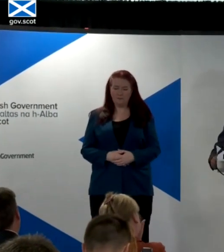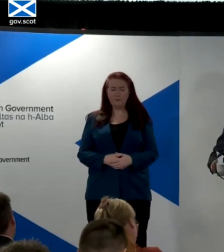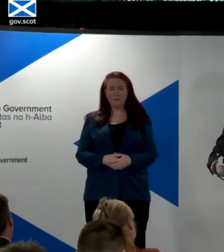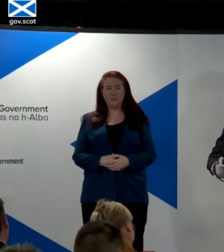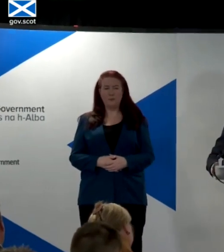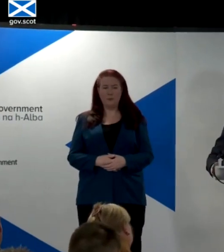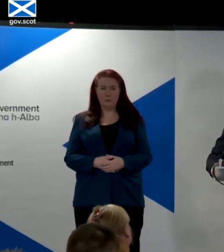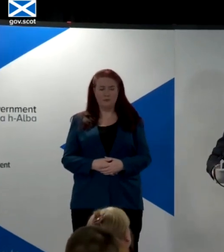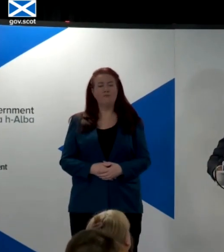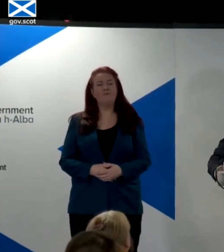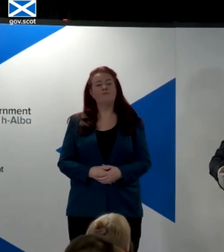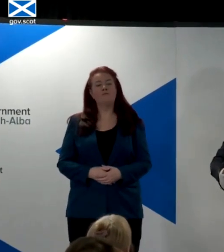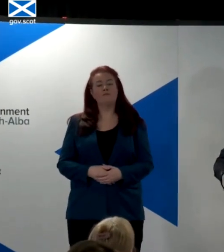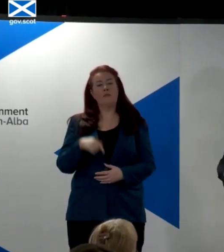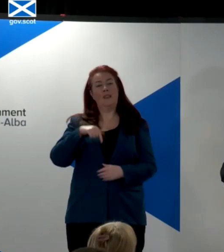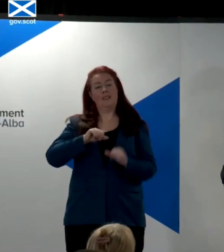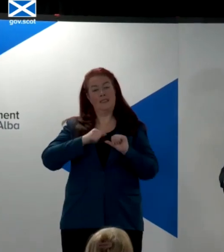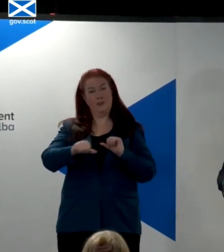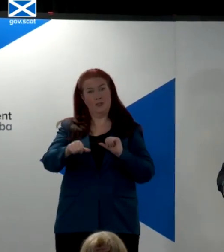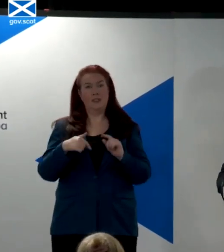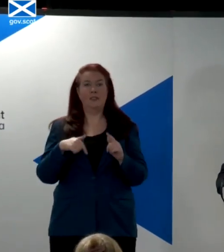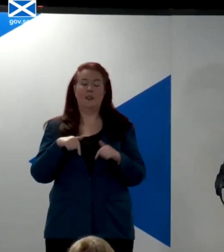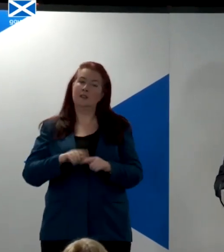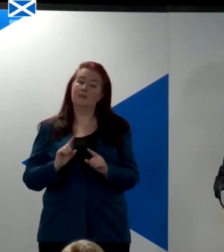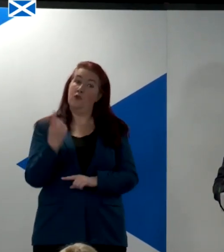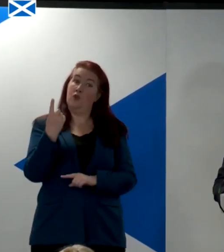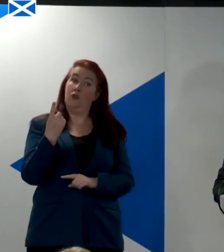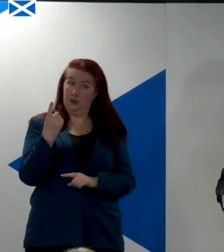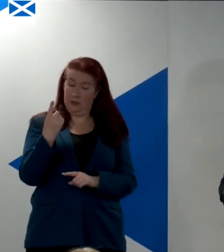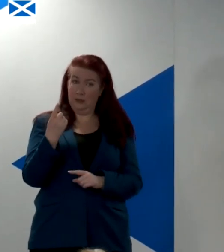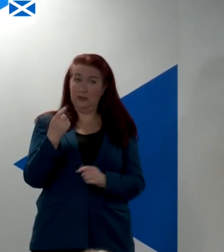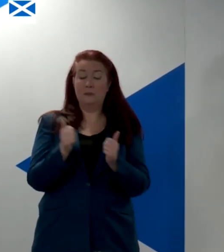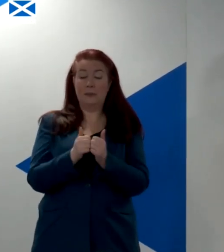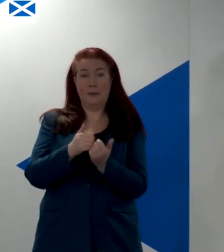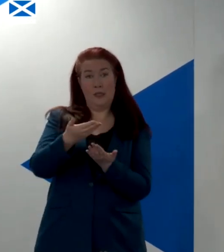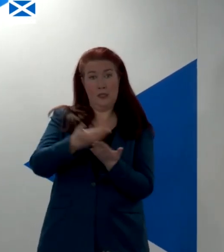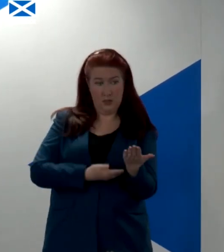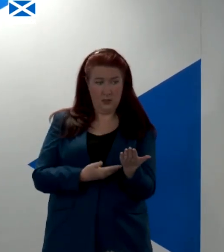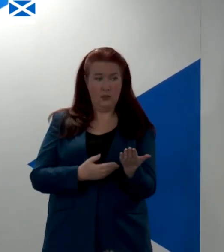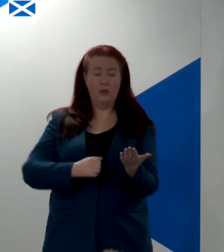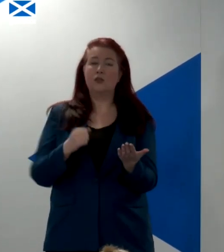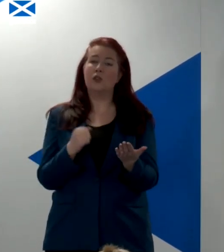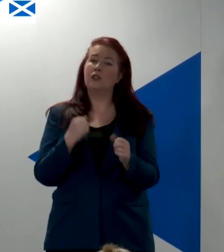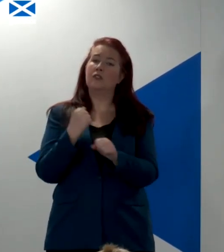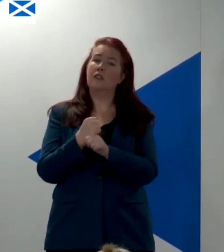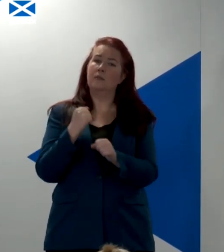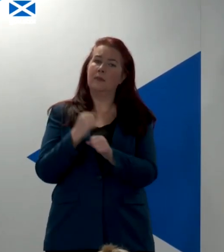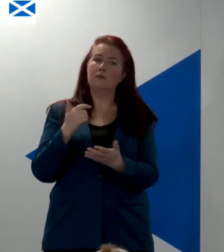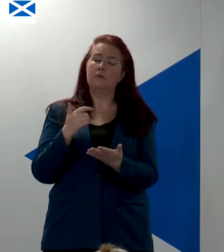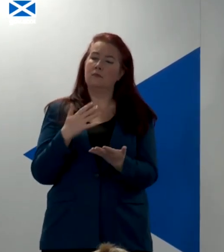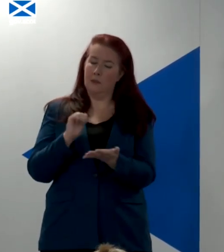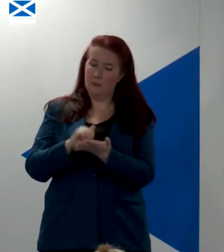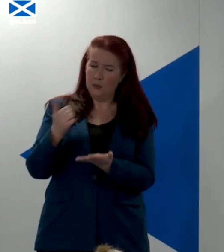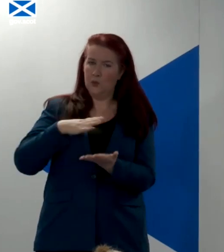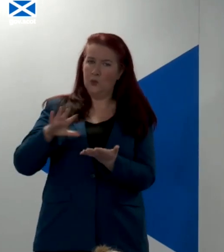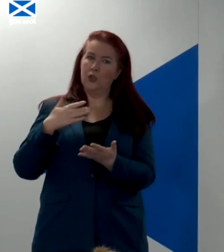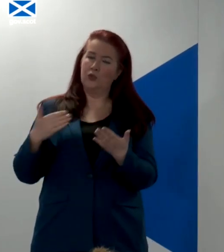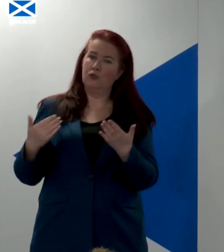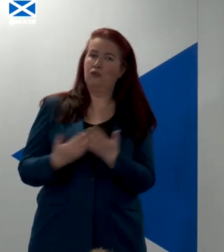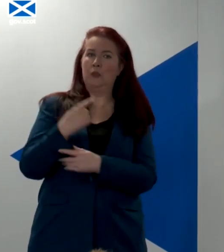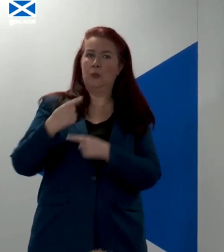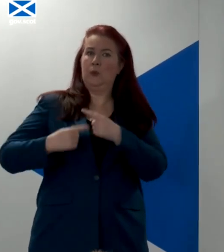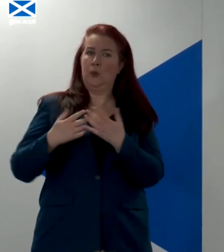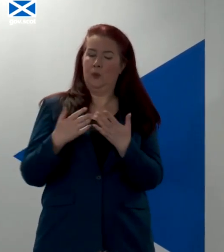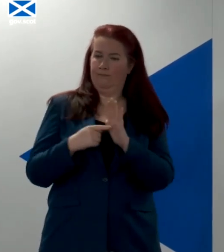first paper, in this first paper, the Scottish Government published to renew their prospectus on independence, we